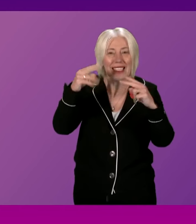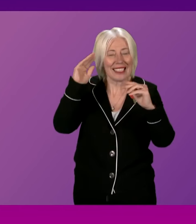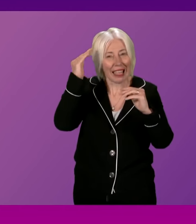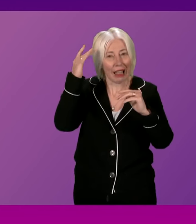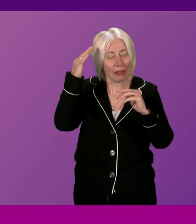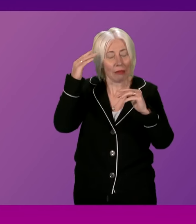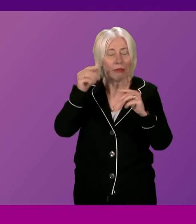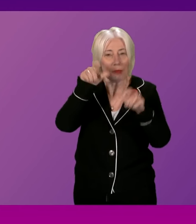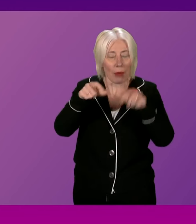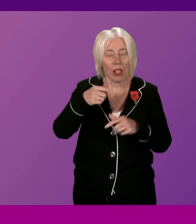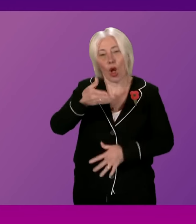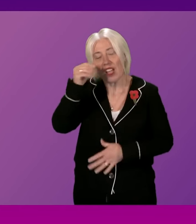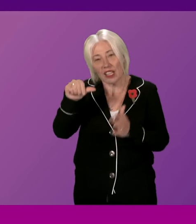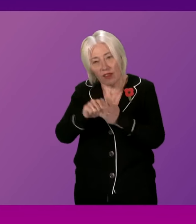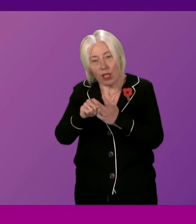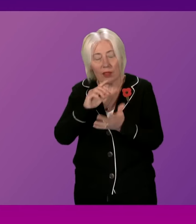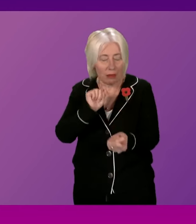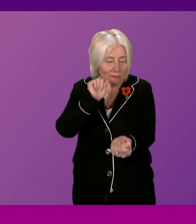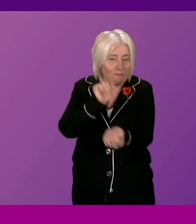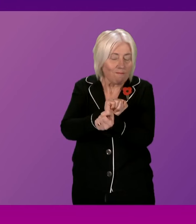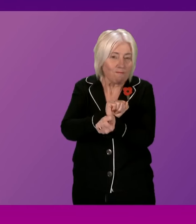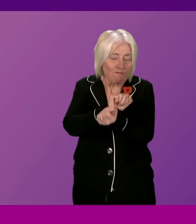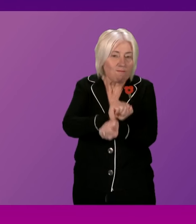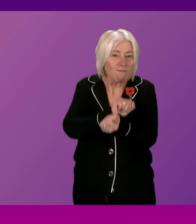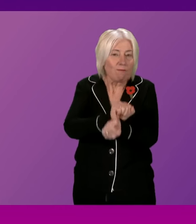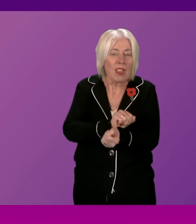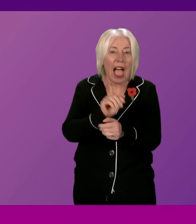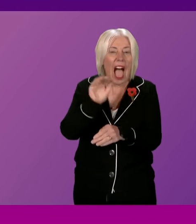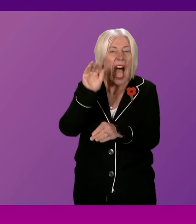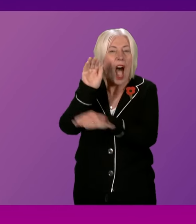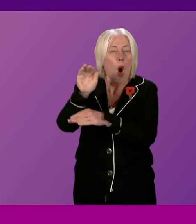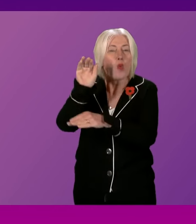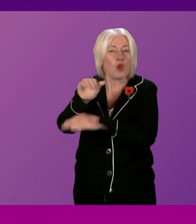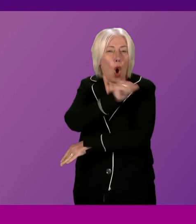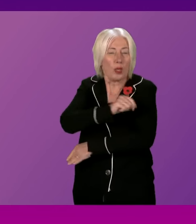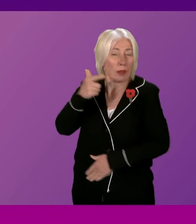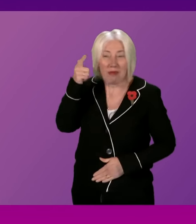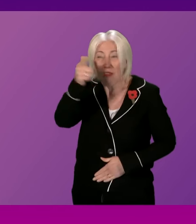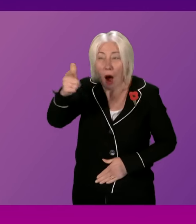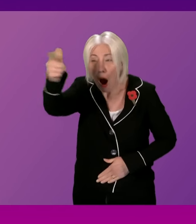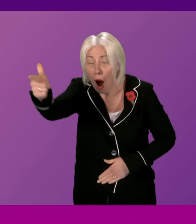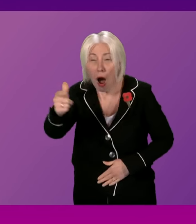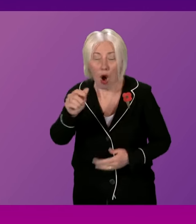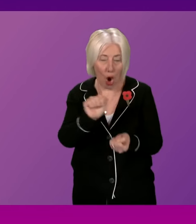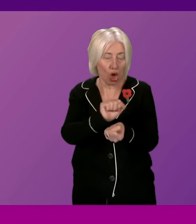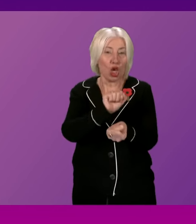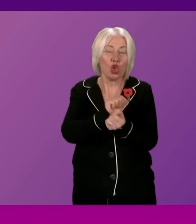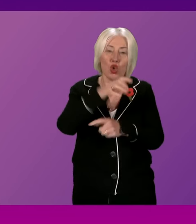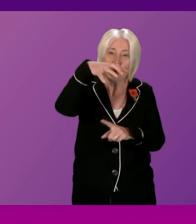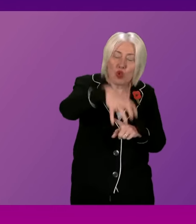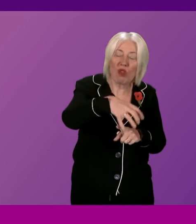learning disabilities are stuck inappropriately in out-of-area placements, hospitals and secure units,